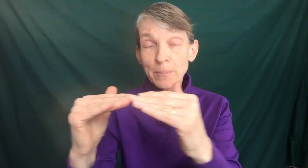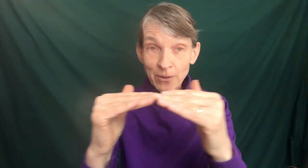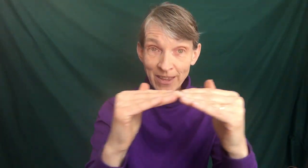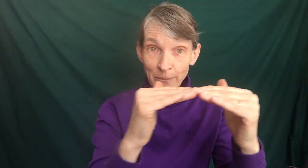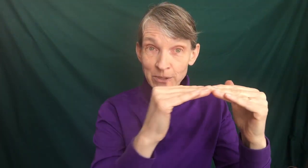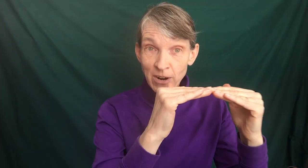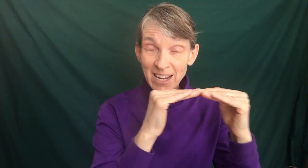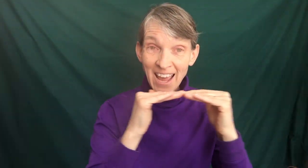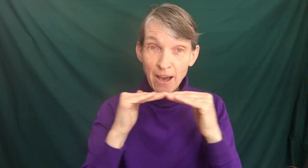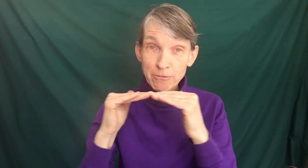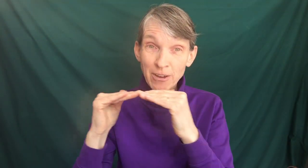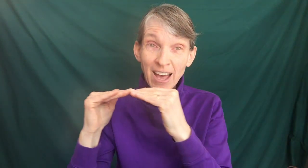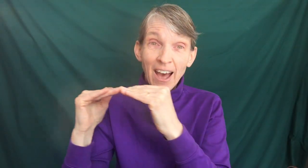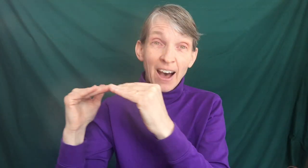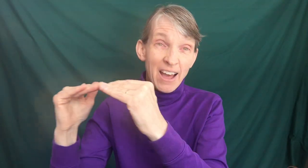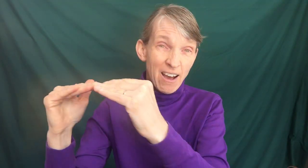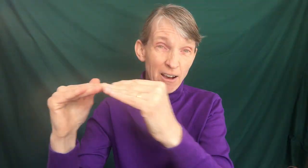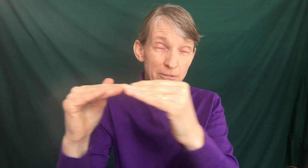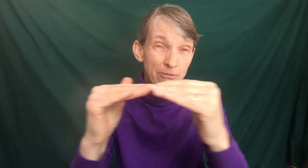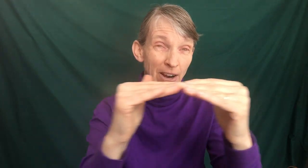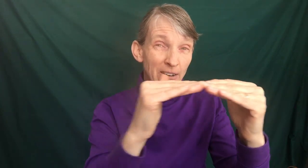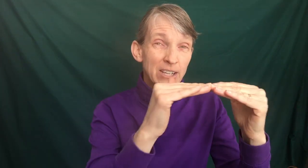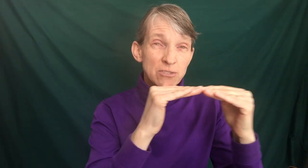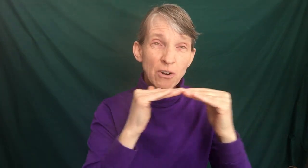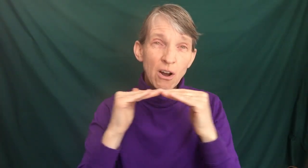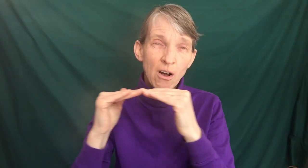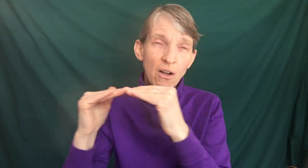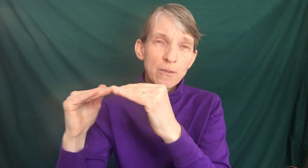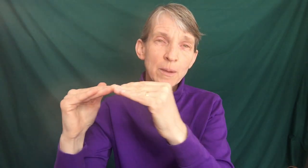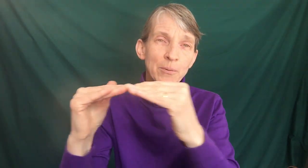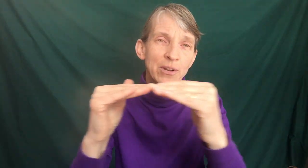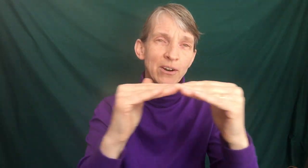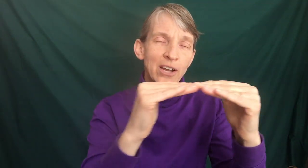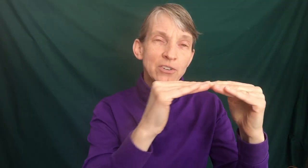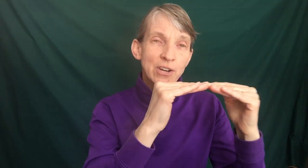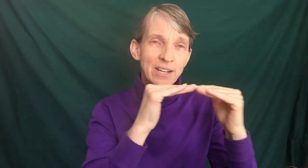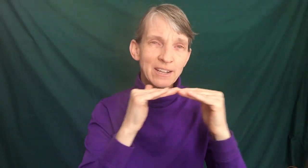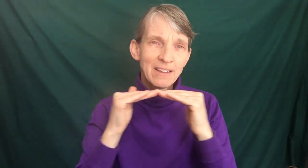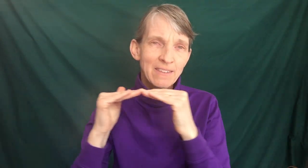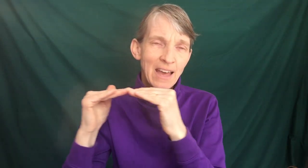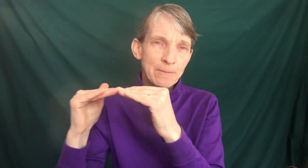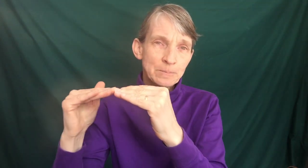people that we try to have, uh, fairness for all the people in our country like that.